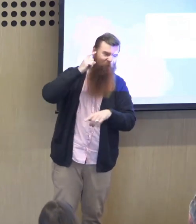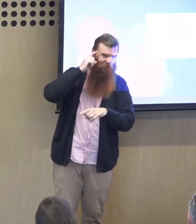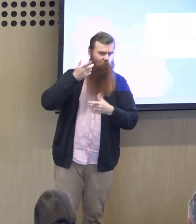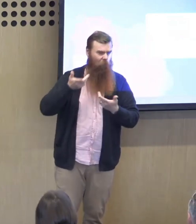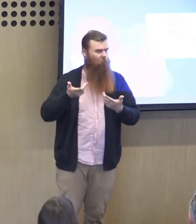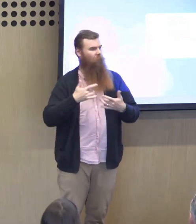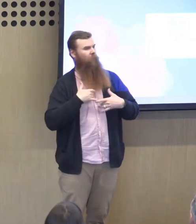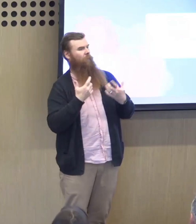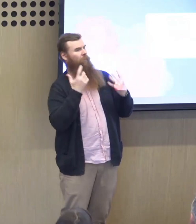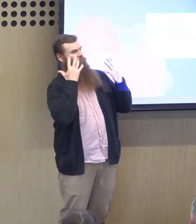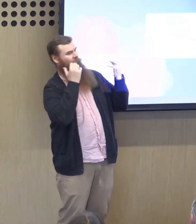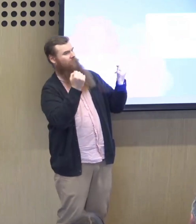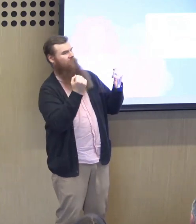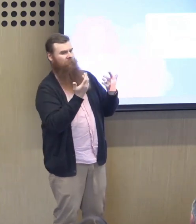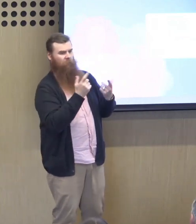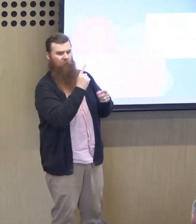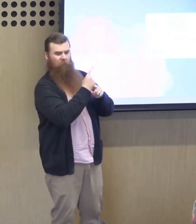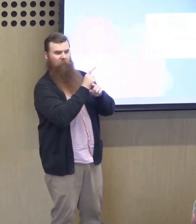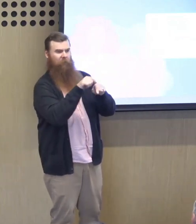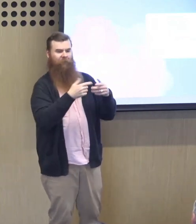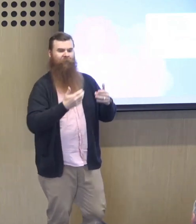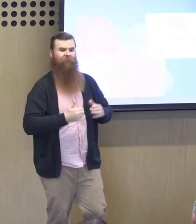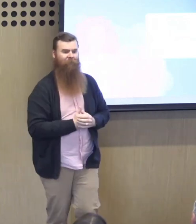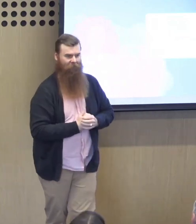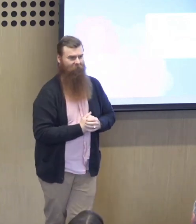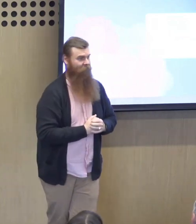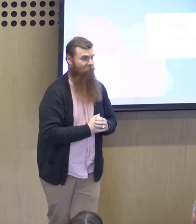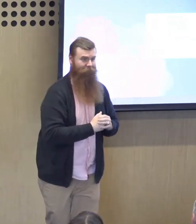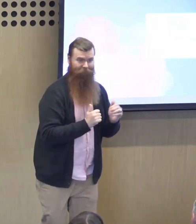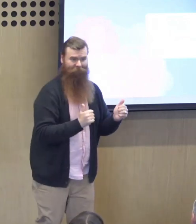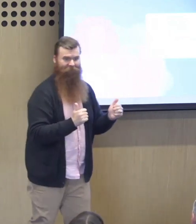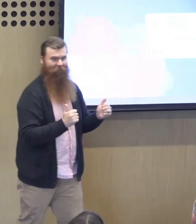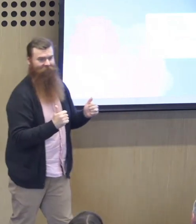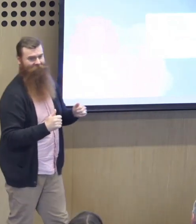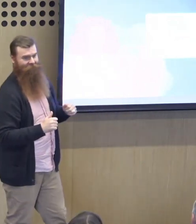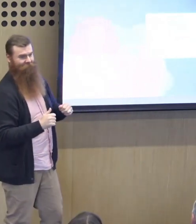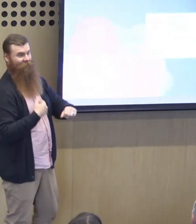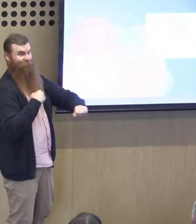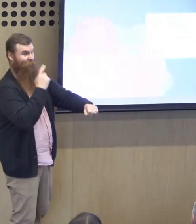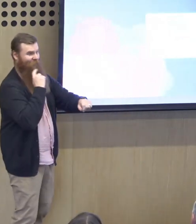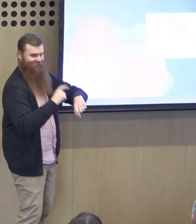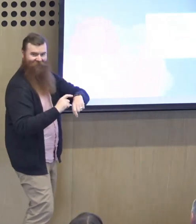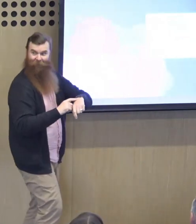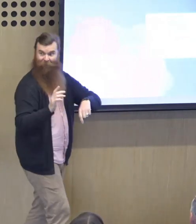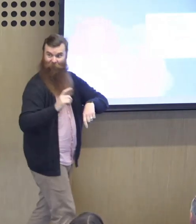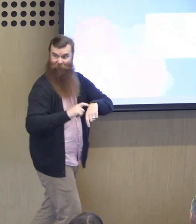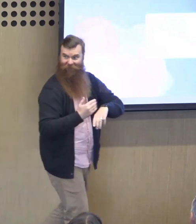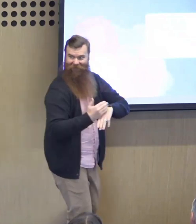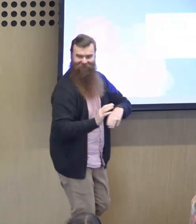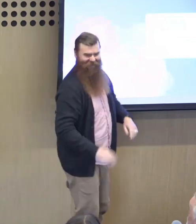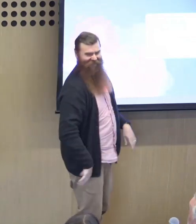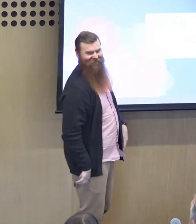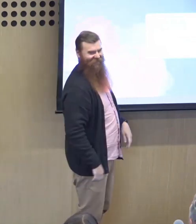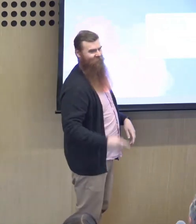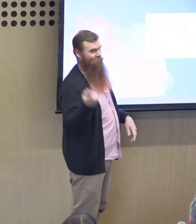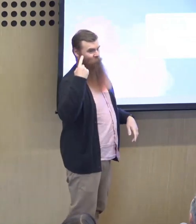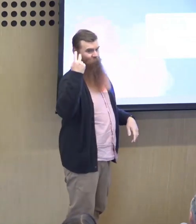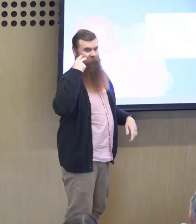in hearing families. So the number is skewed massively against them. And so it's what they're missing out on at the dinner table. Sorry, Philip, I'm moving along.